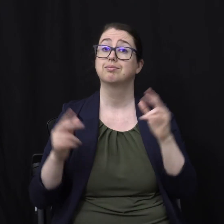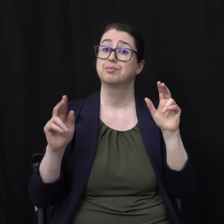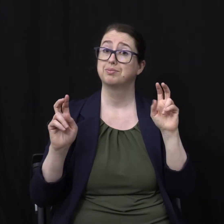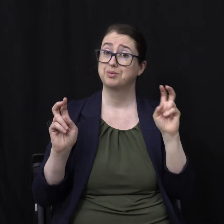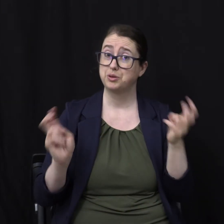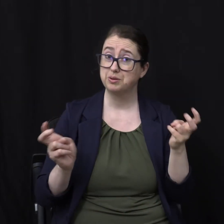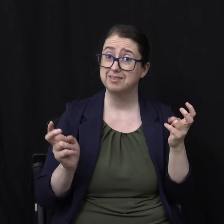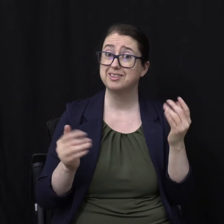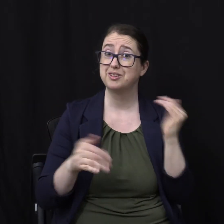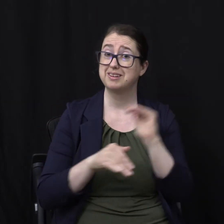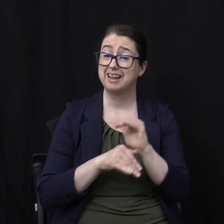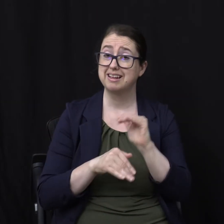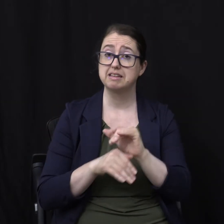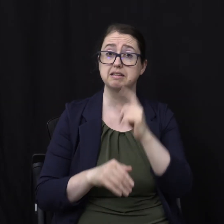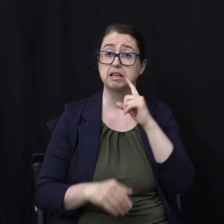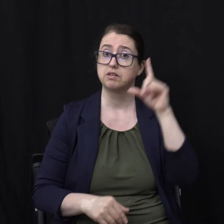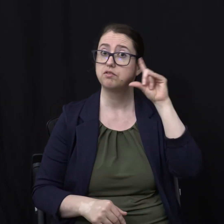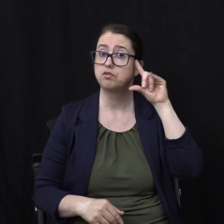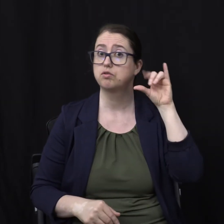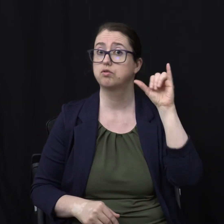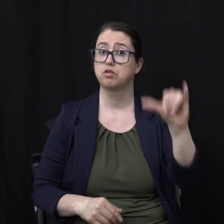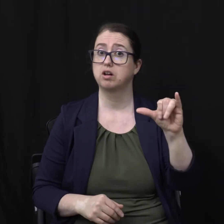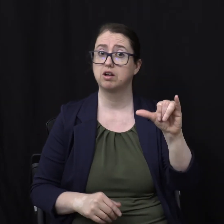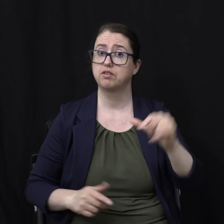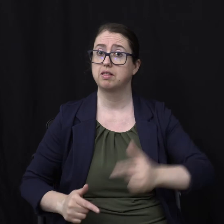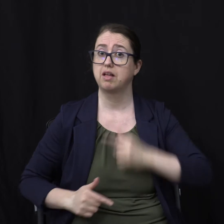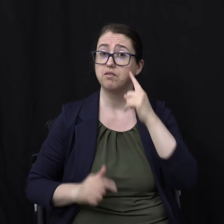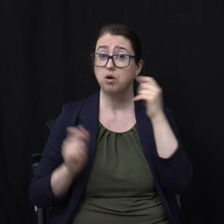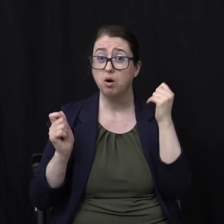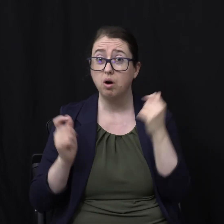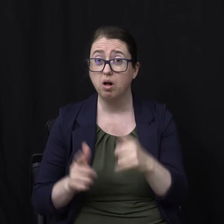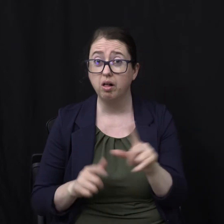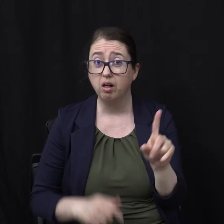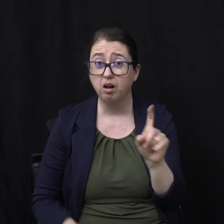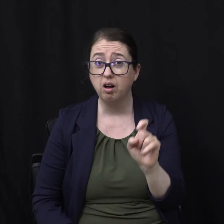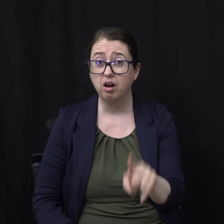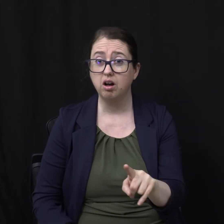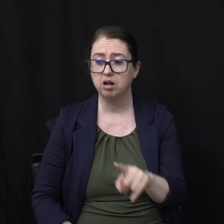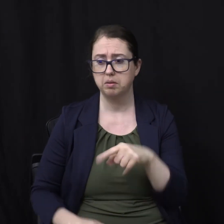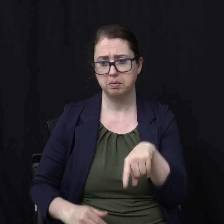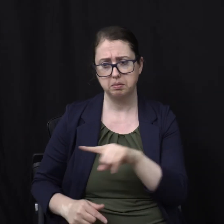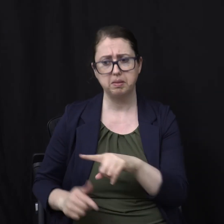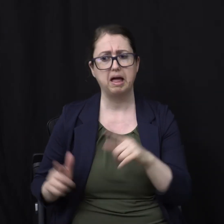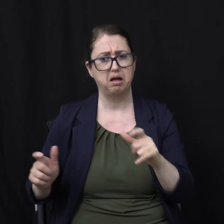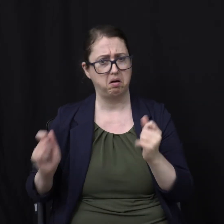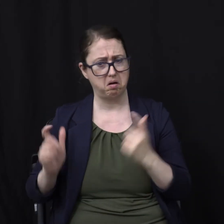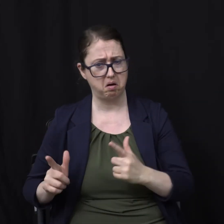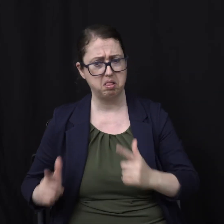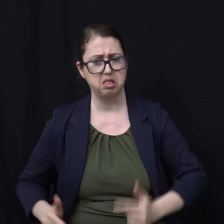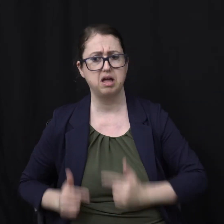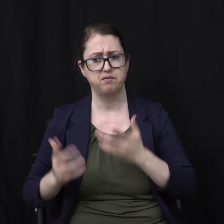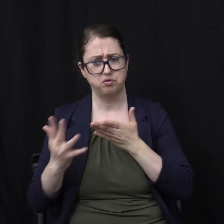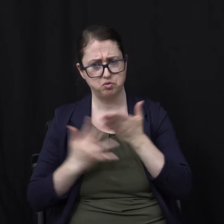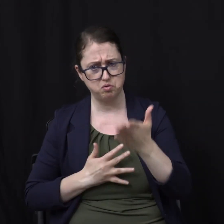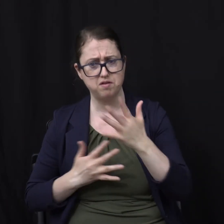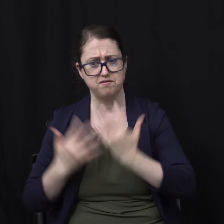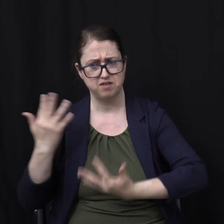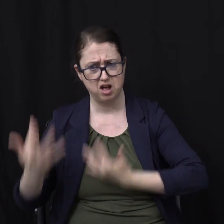tonight's message is Eternal life for everybody That they stay alive In the fire of hell Forever and ever Never